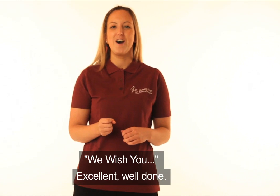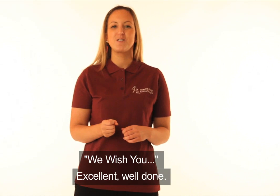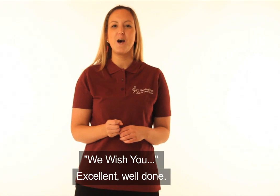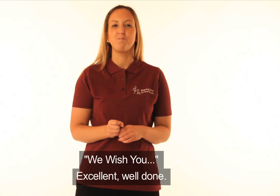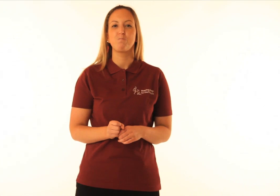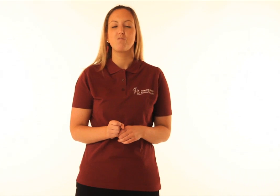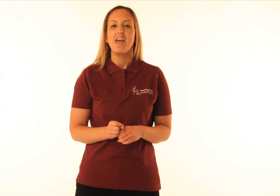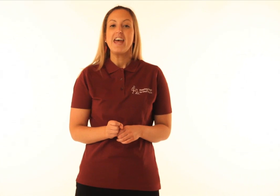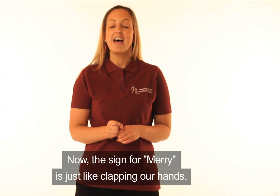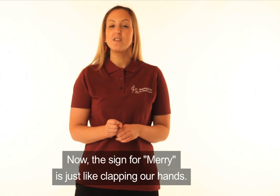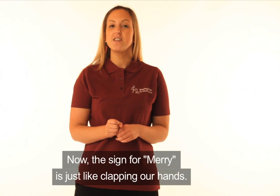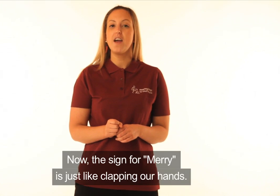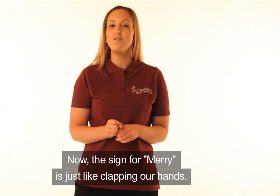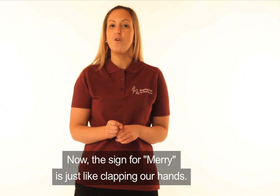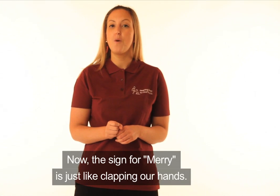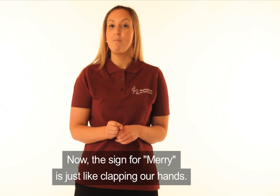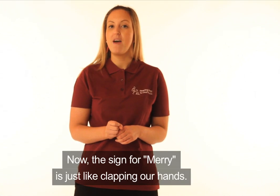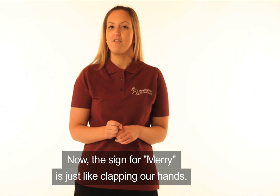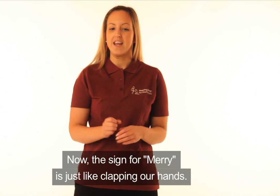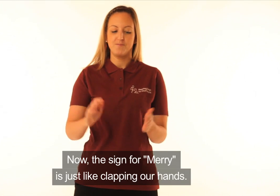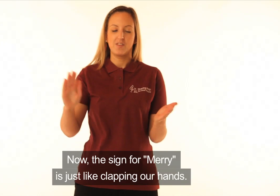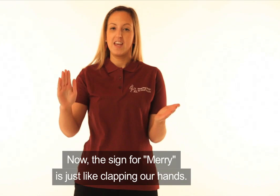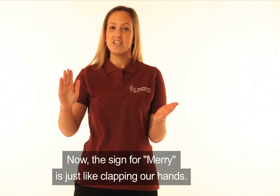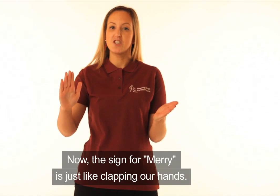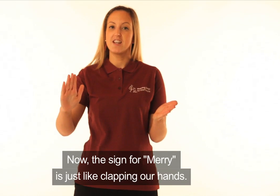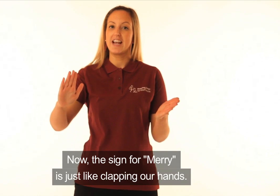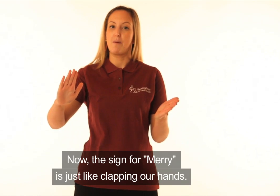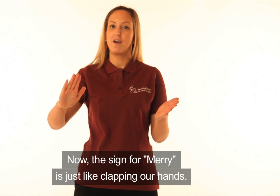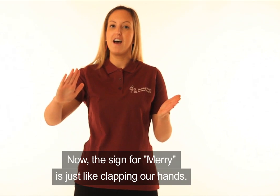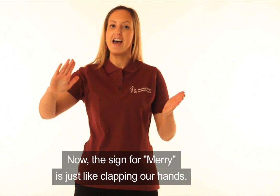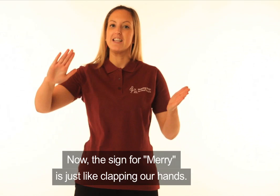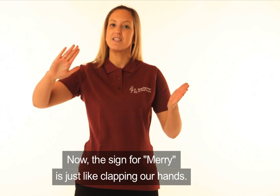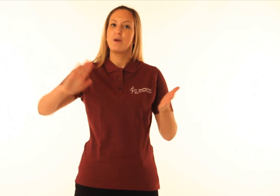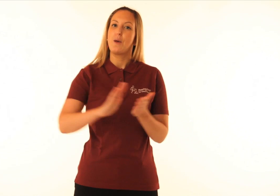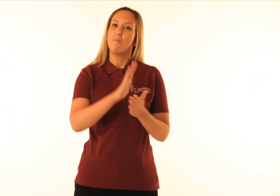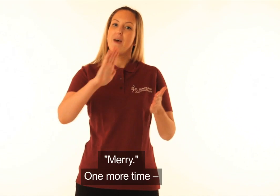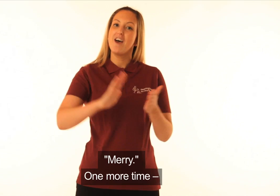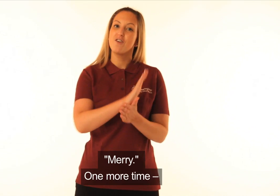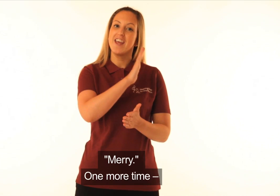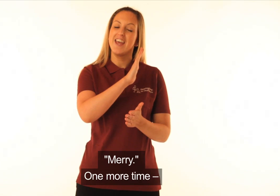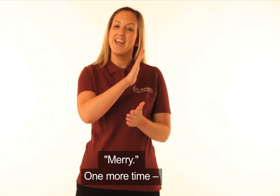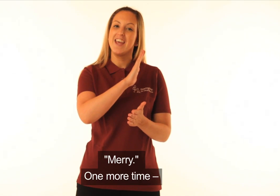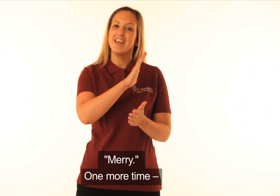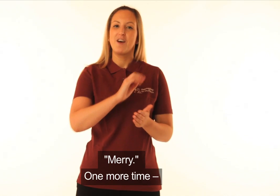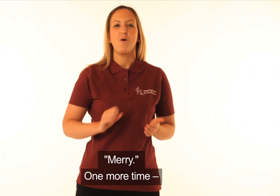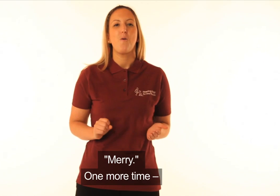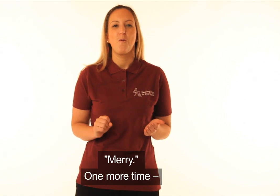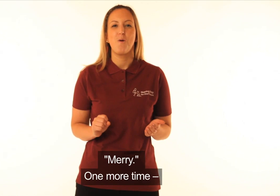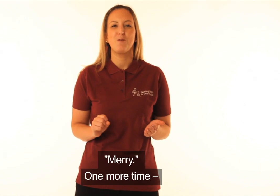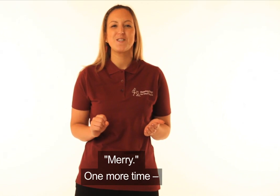Well done. Now the sign for Merry is just like clapping our hands. Merry. One more